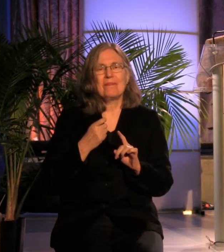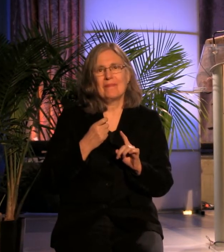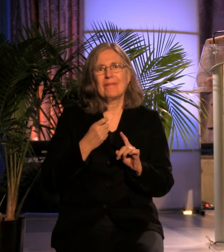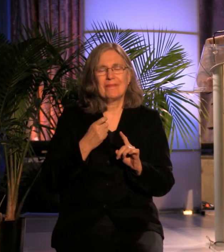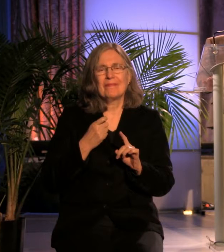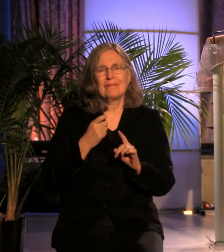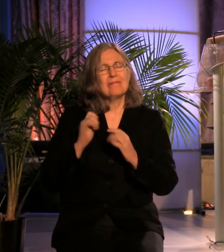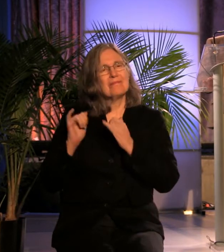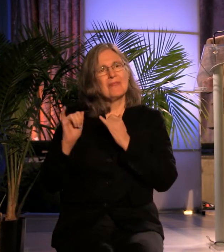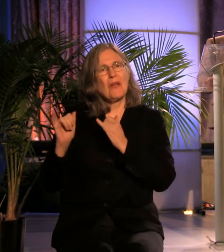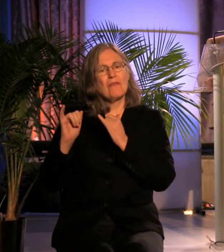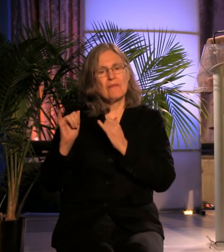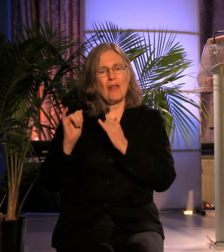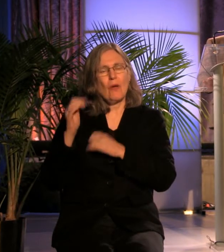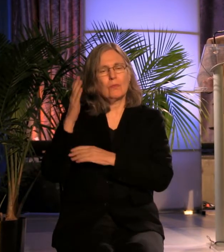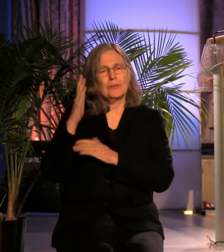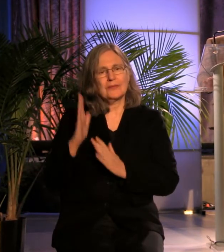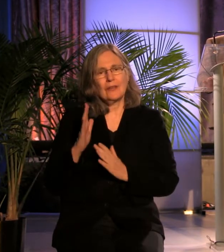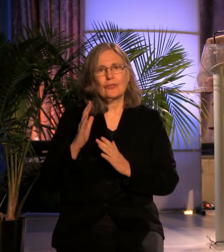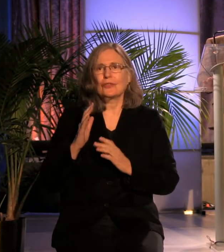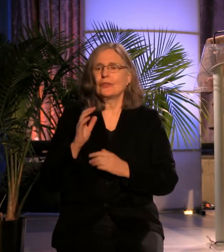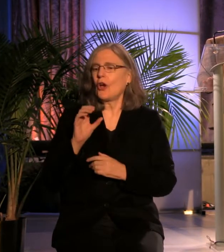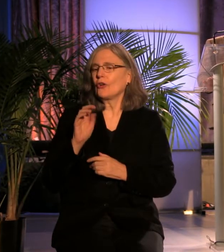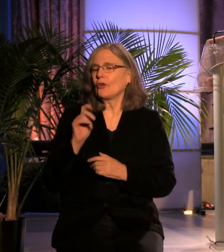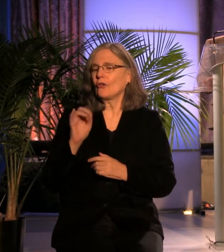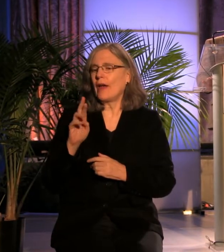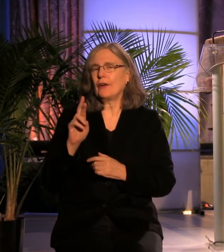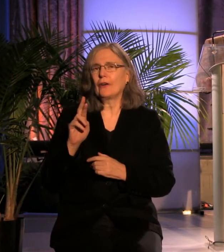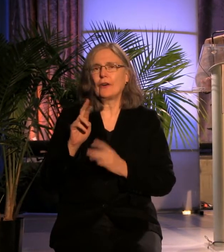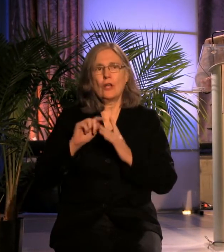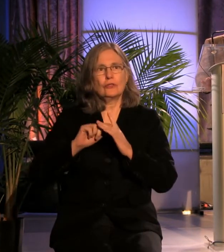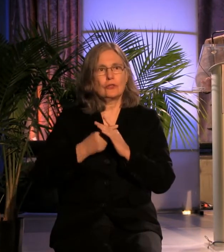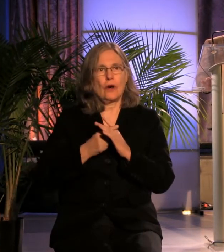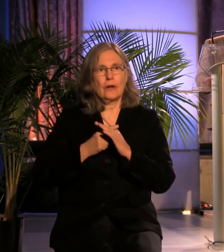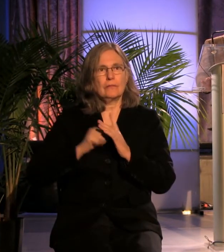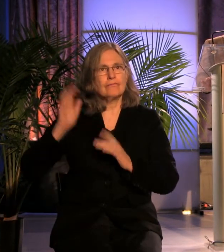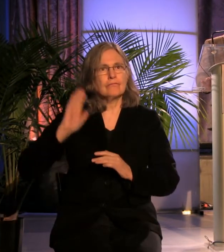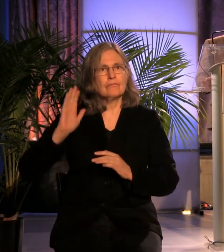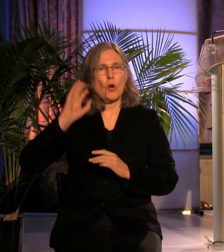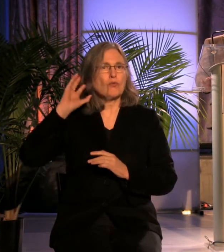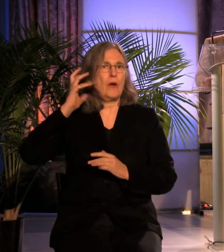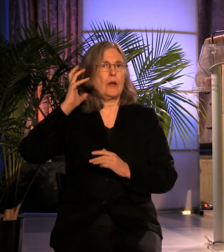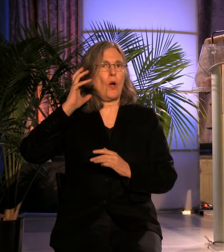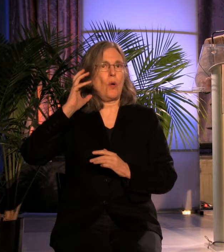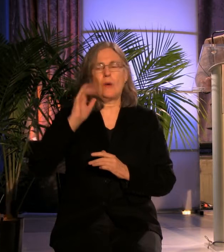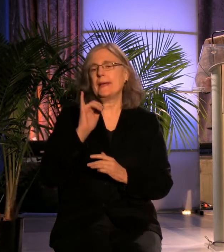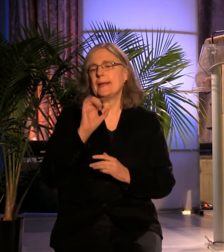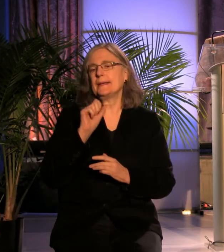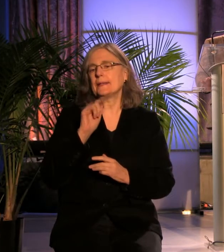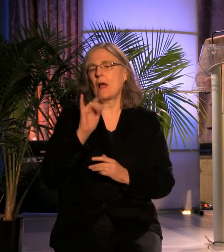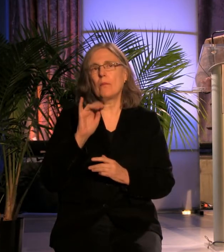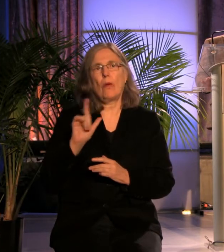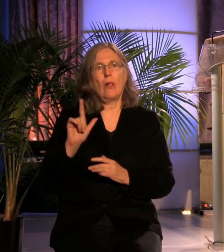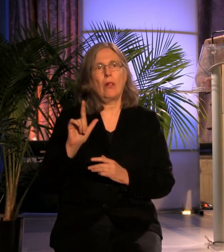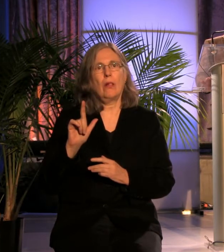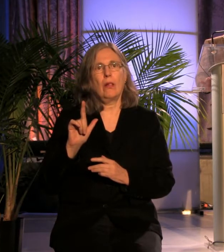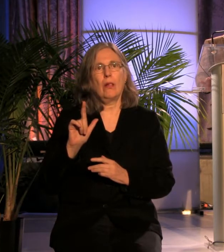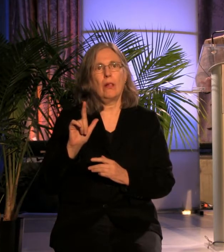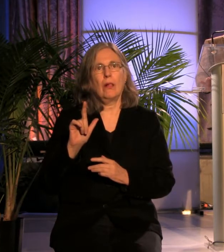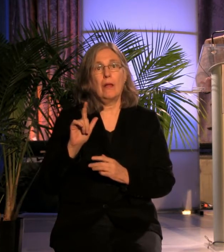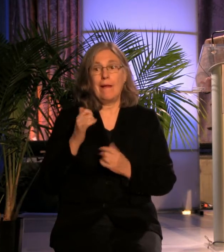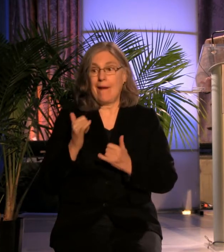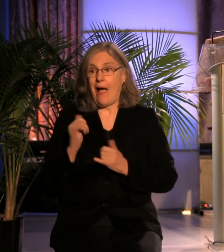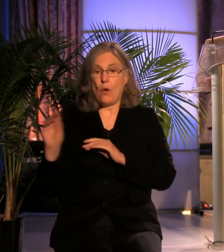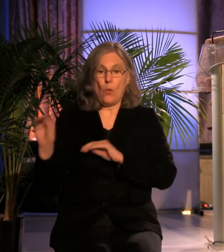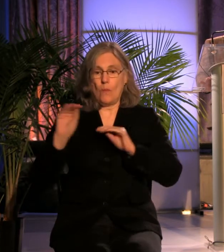curator who began his career in radio in Istanbul. And after moving to New York has become